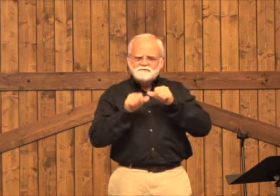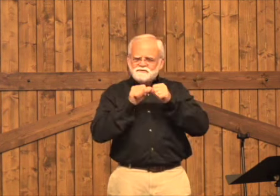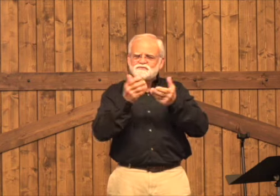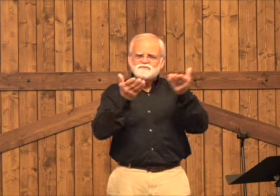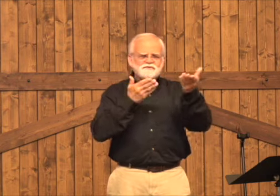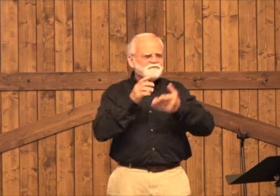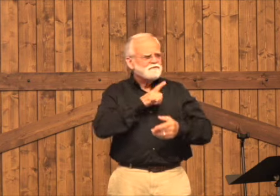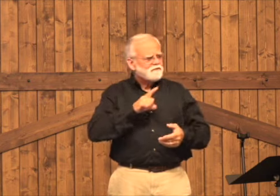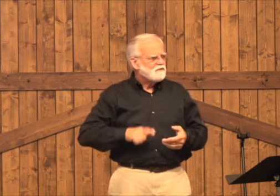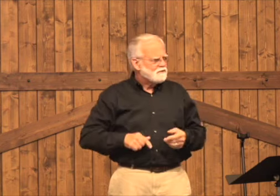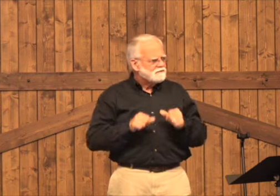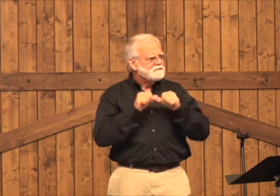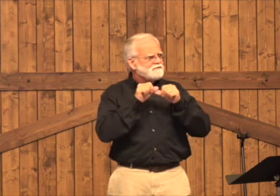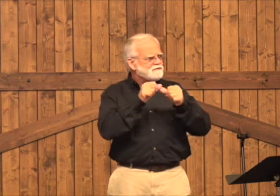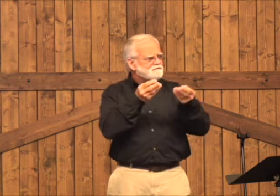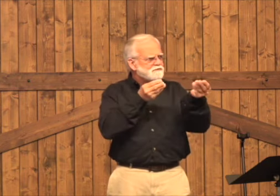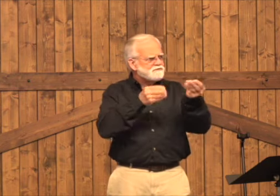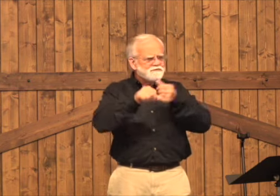if you serve the Lord.